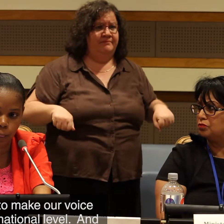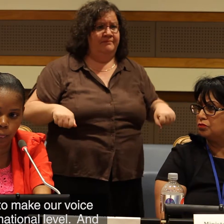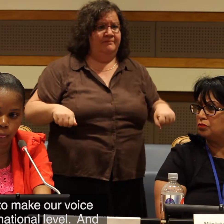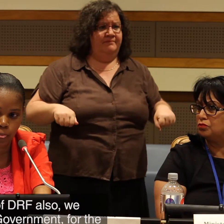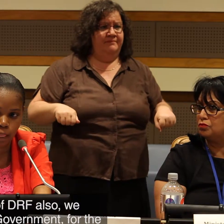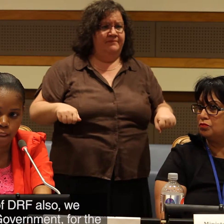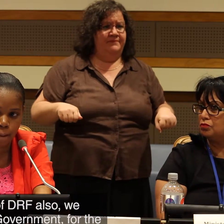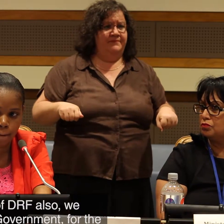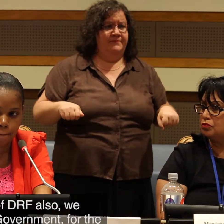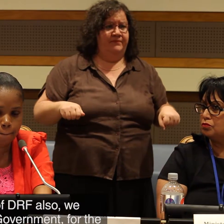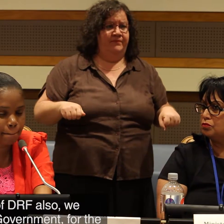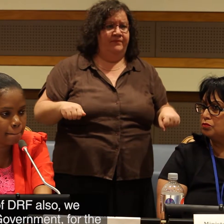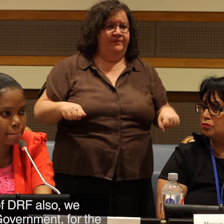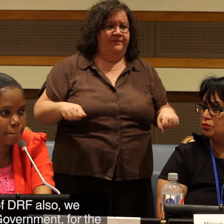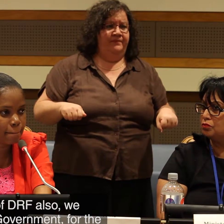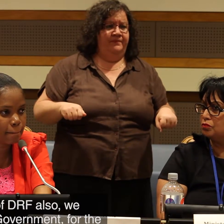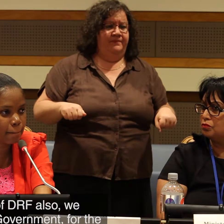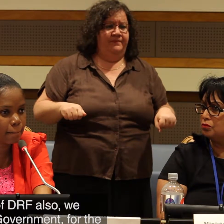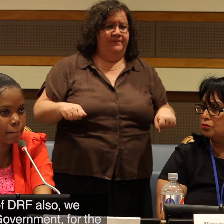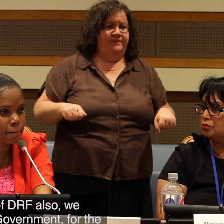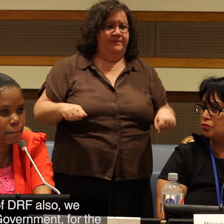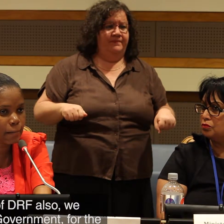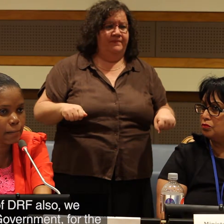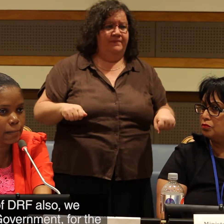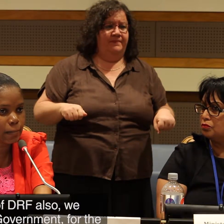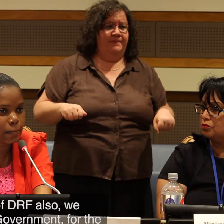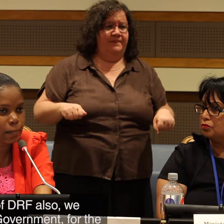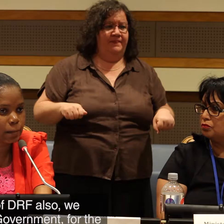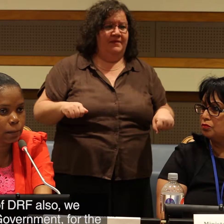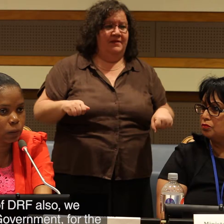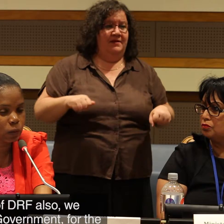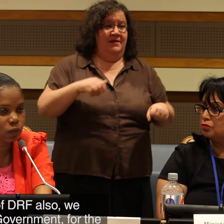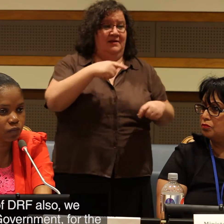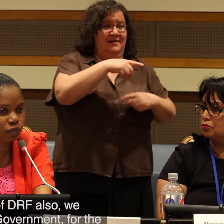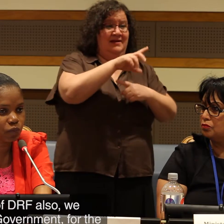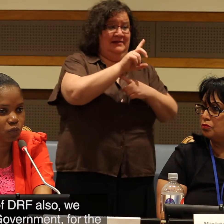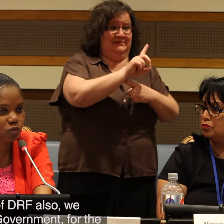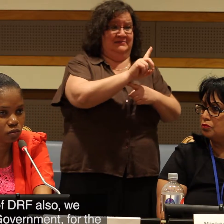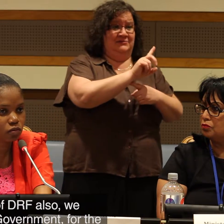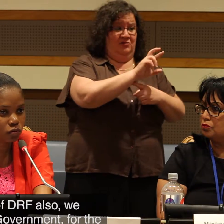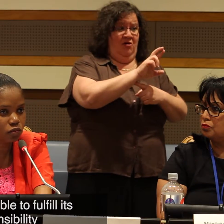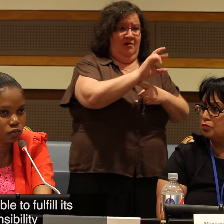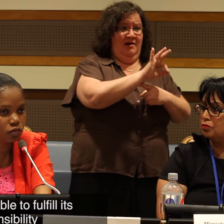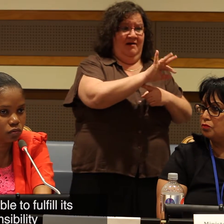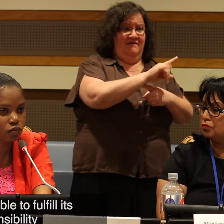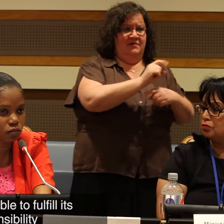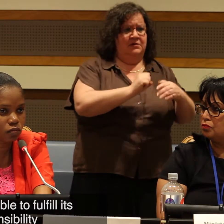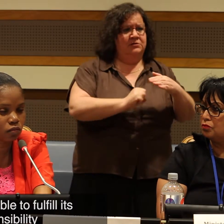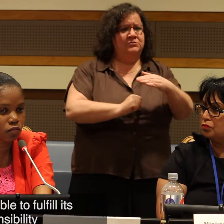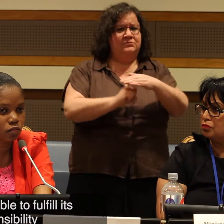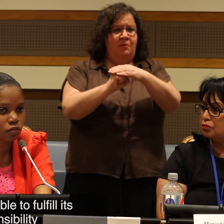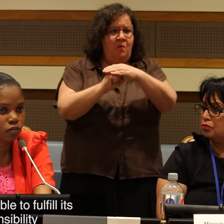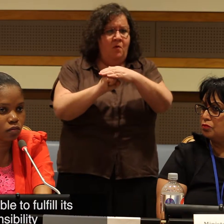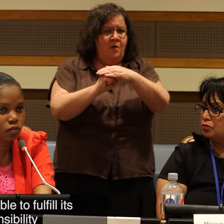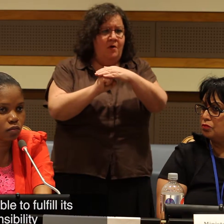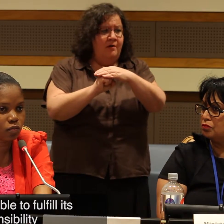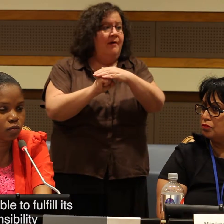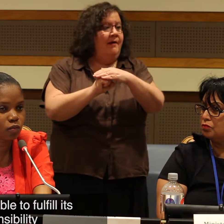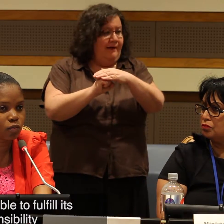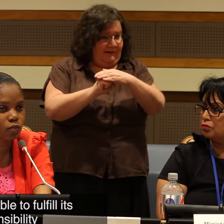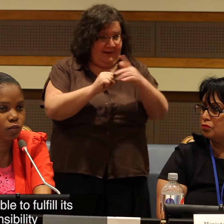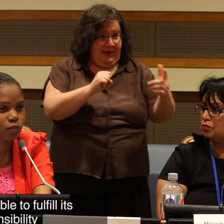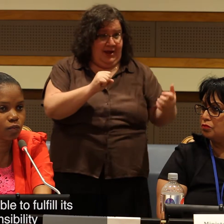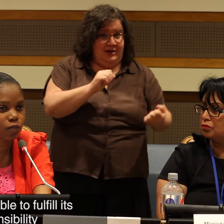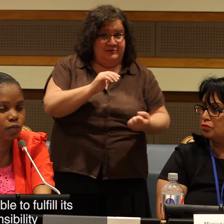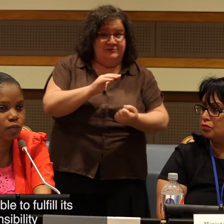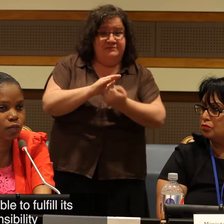And with support of DRF also, we advocate for the government, for the state to be able to